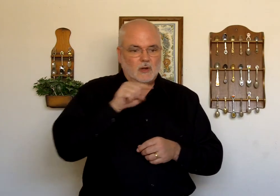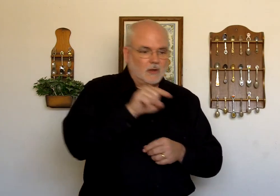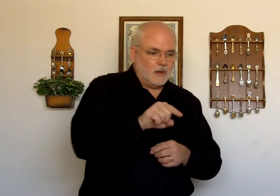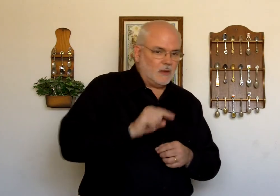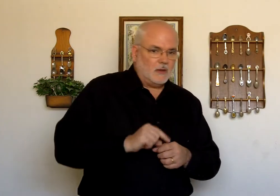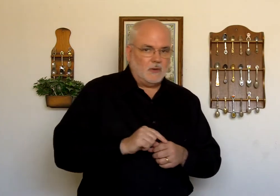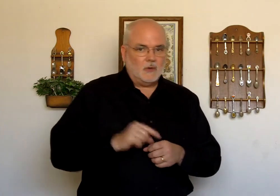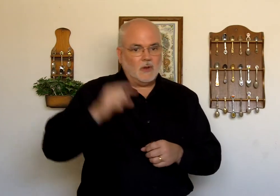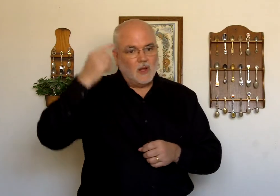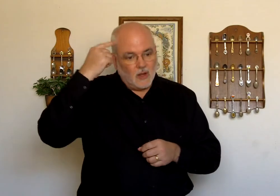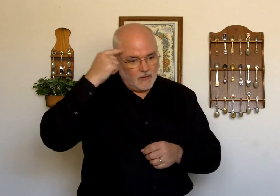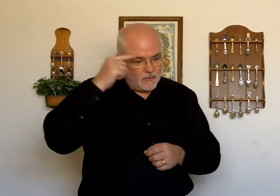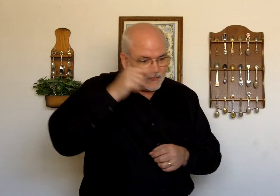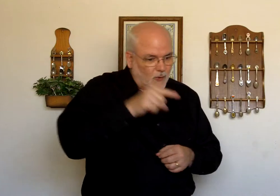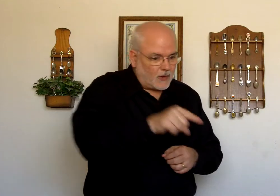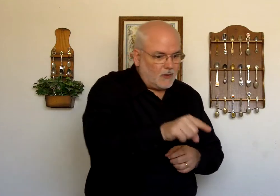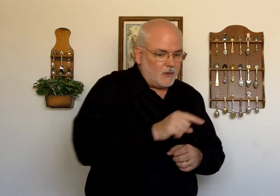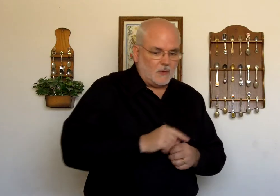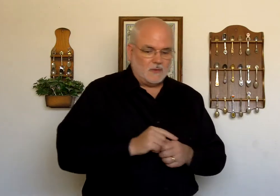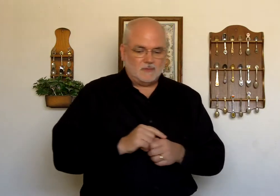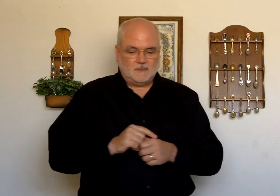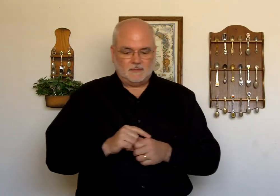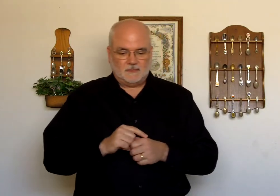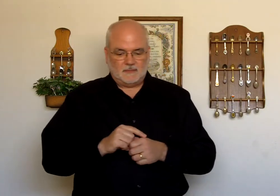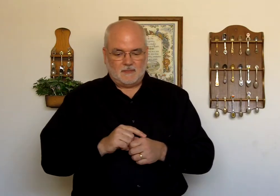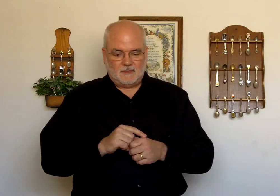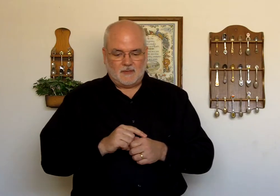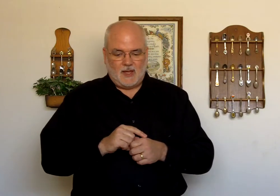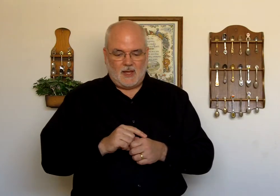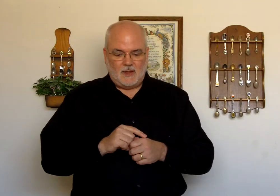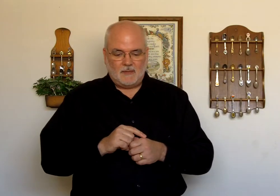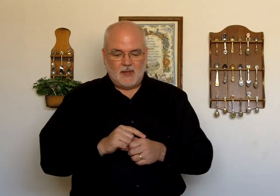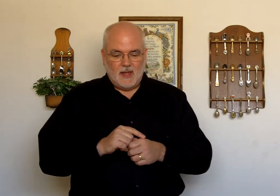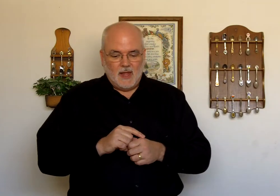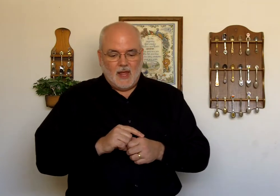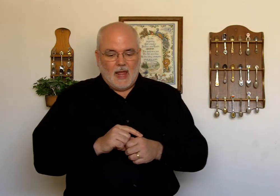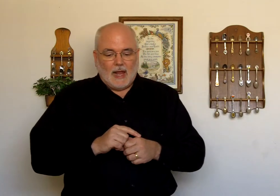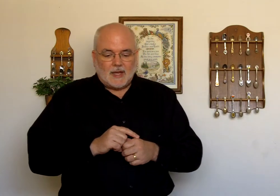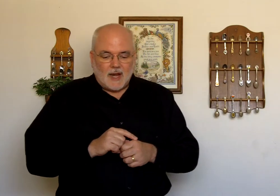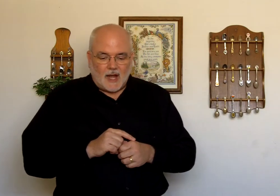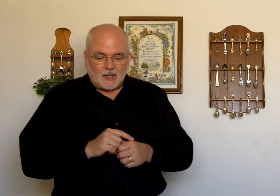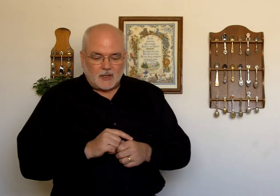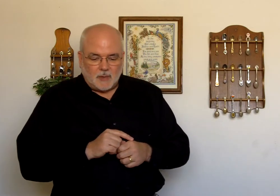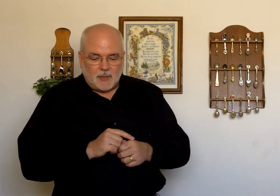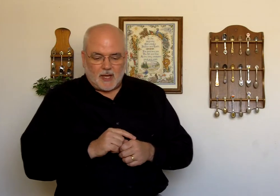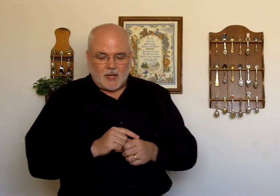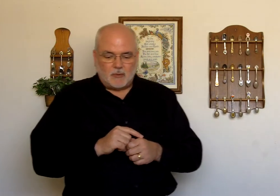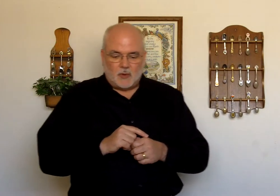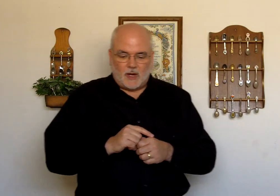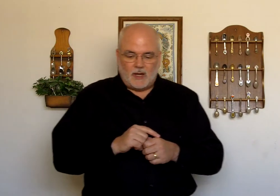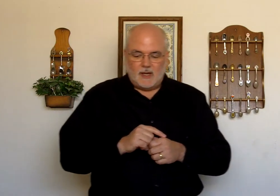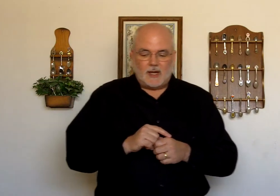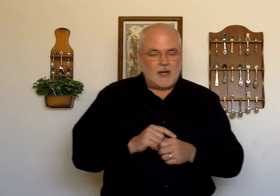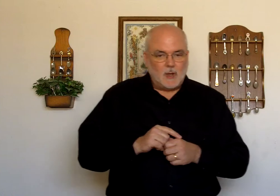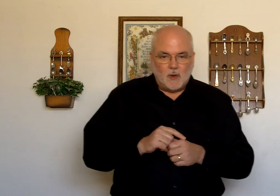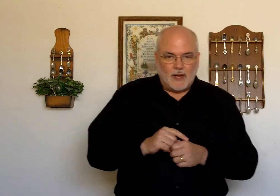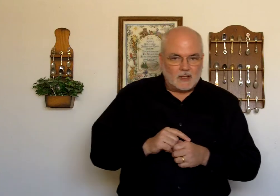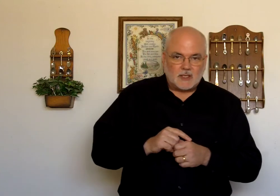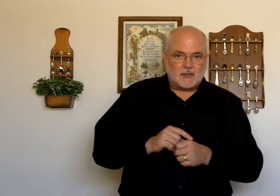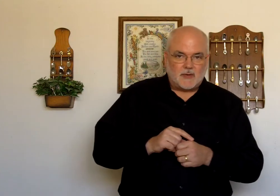you. For you. Okay. Not to pick up grain in anyone else's